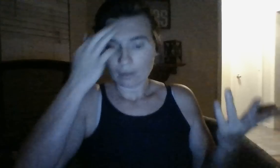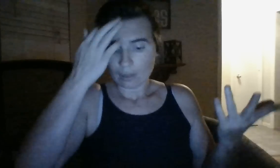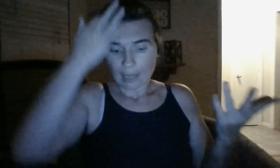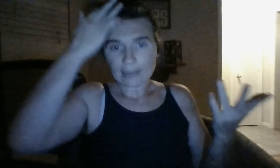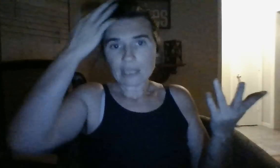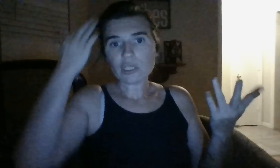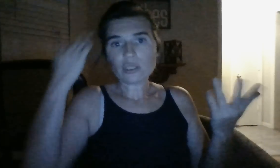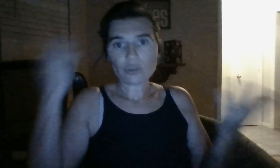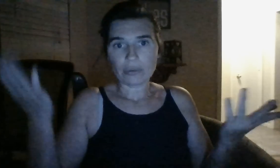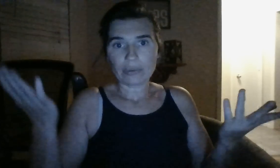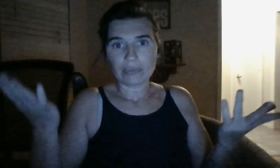And, that's just the truth.